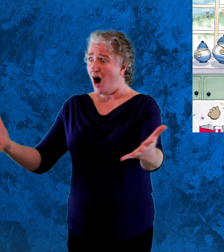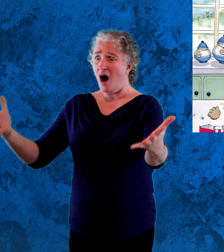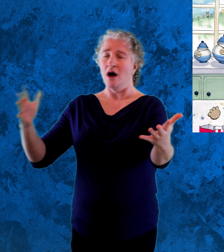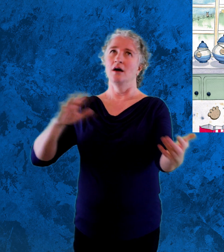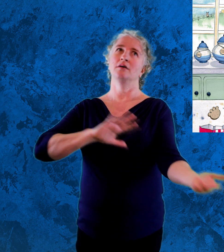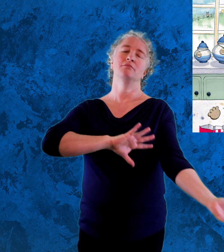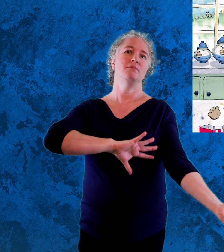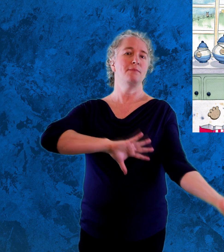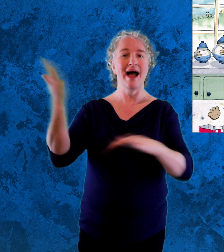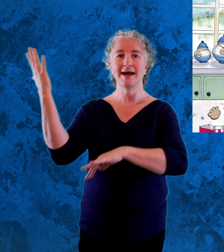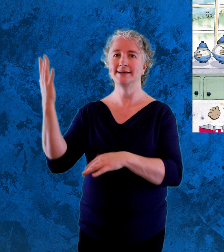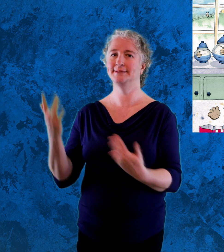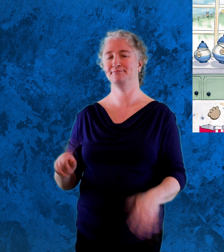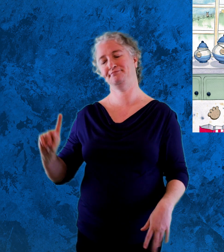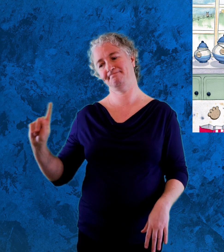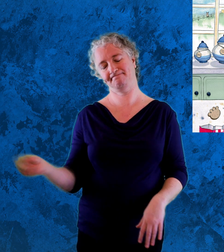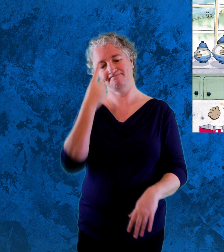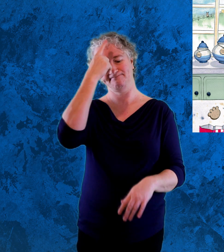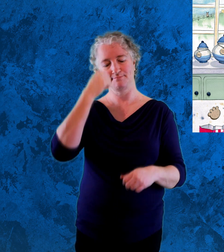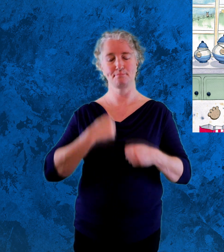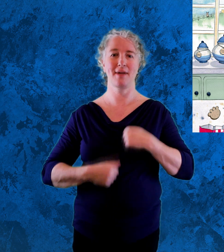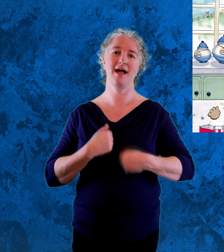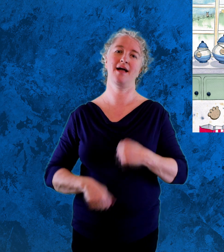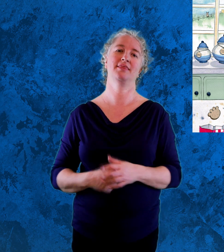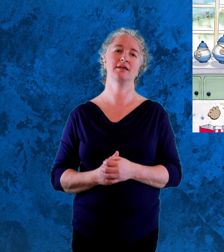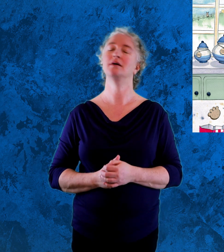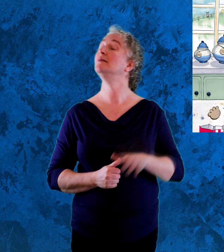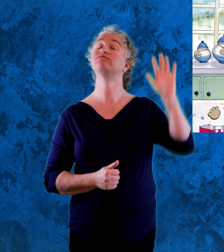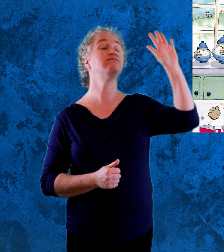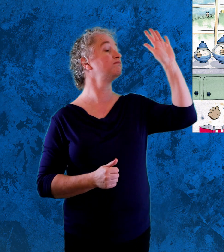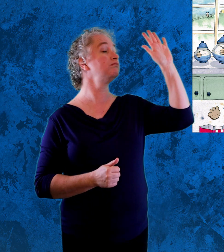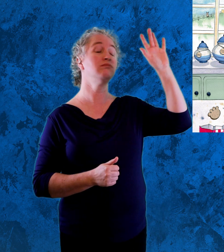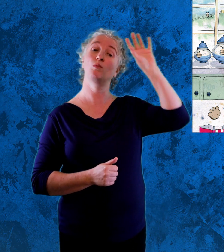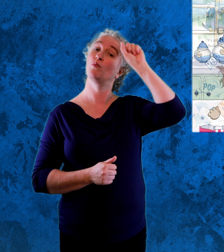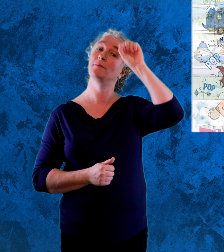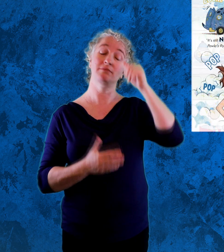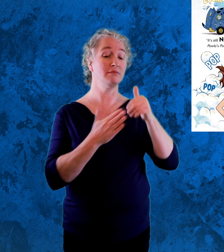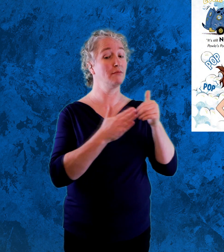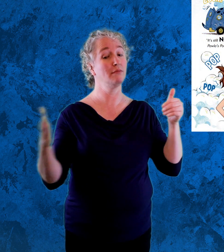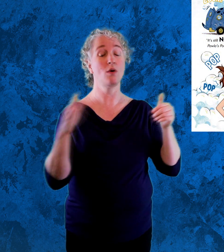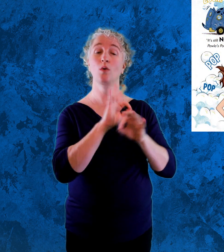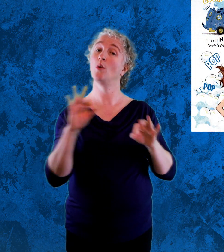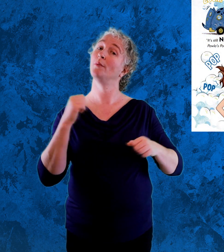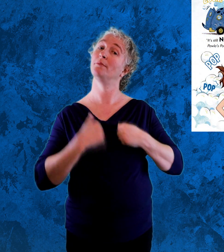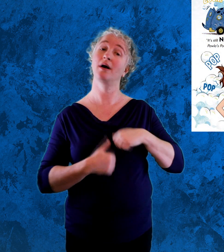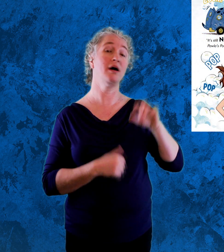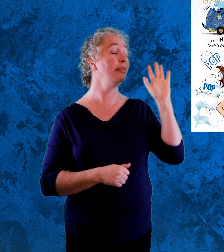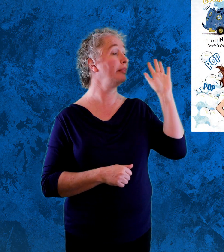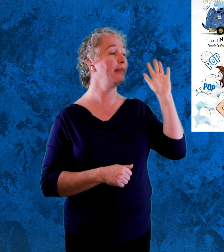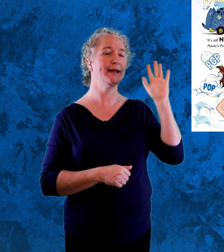Kitchen chaos, exclaimed Mum. It must be bath time. It's still No Baths Week, said